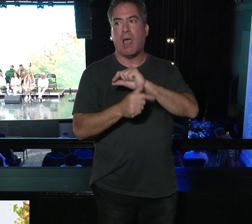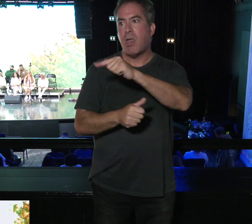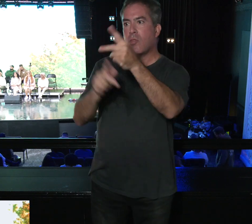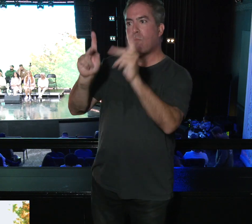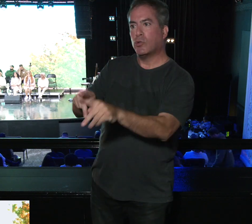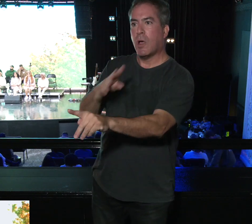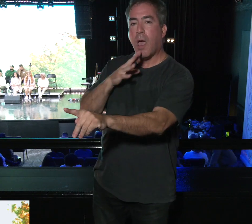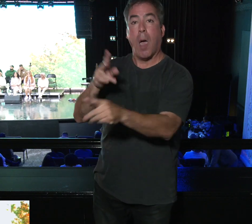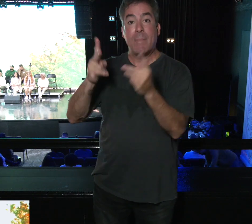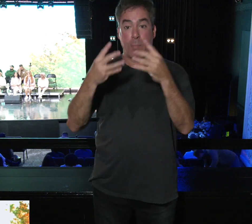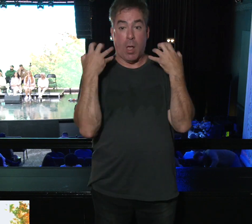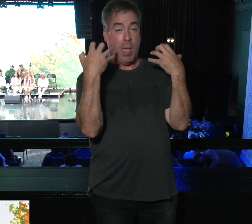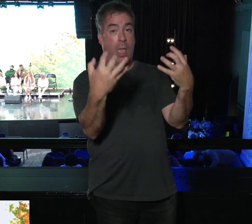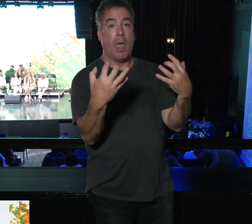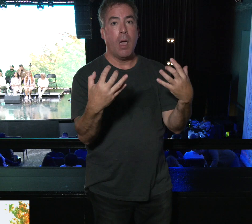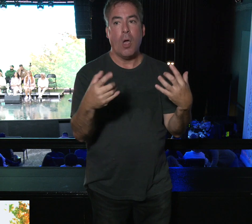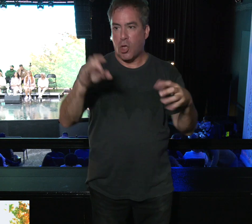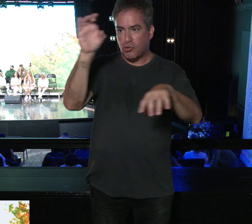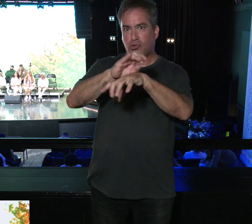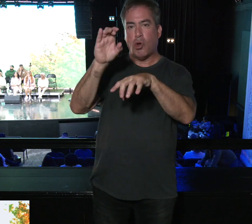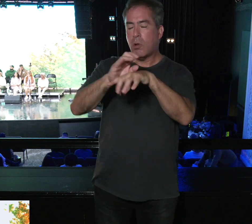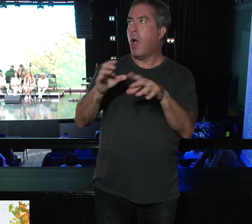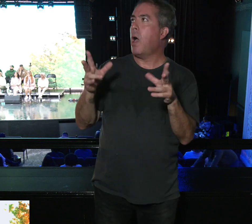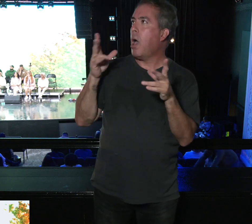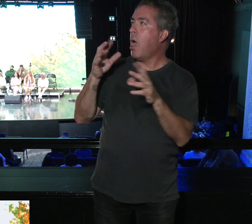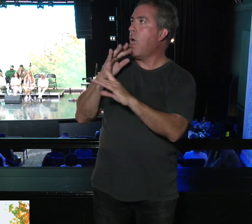the intended audience there is the church.